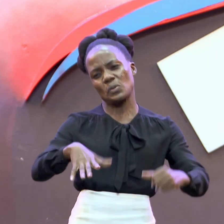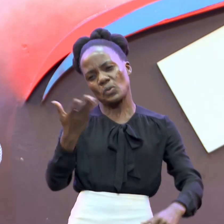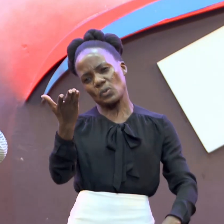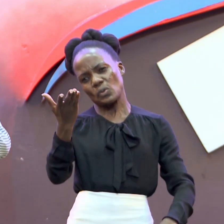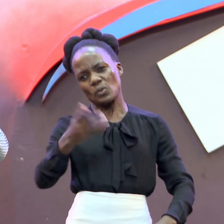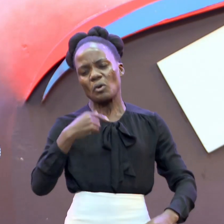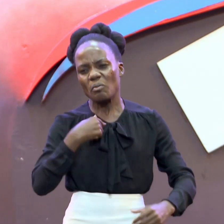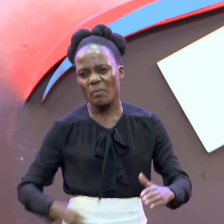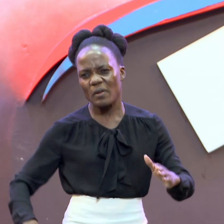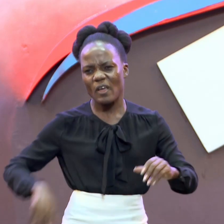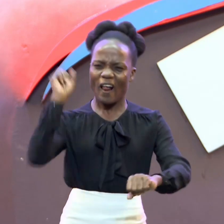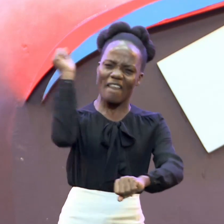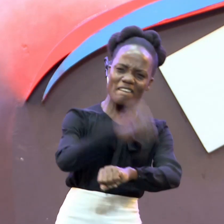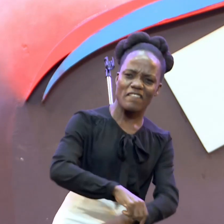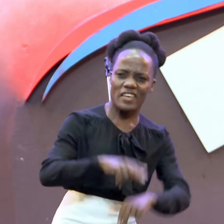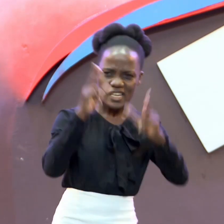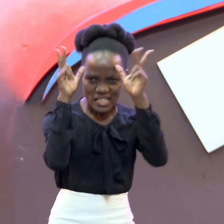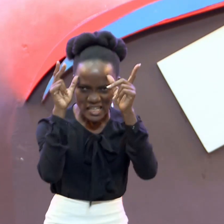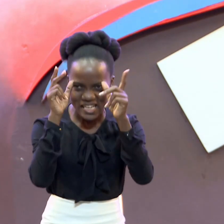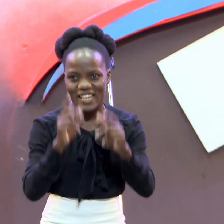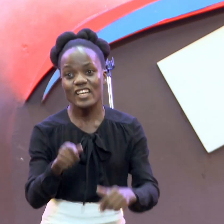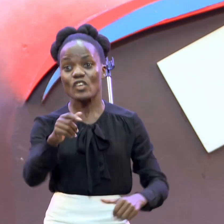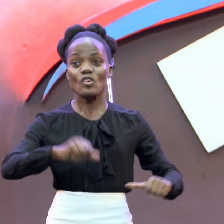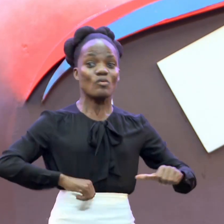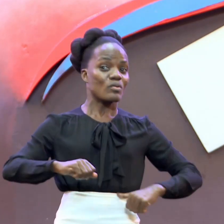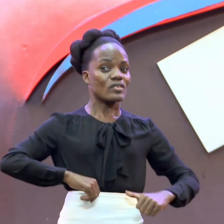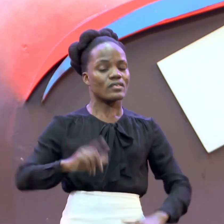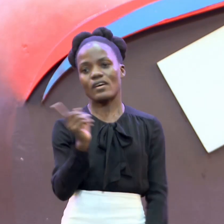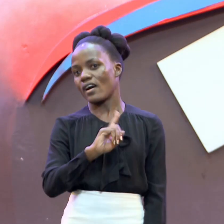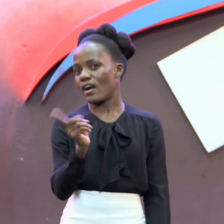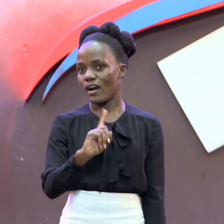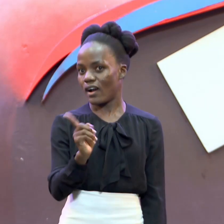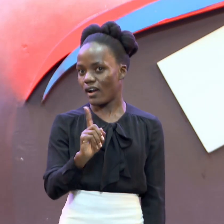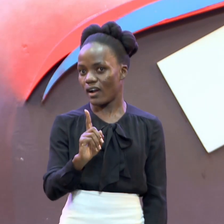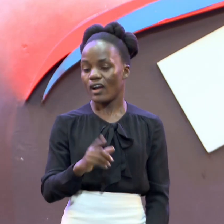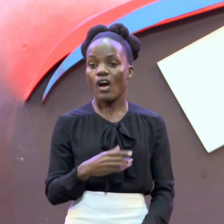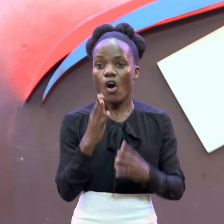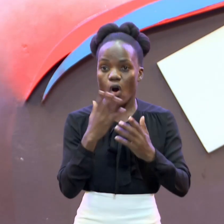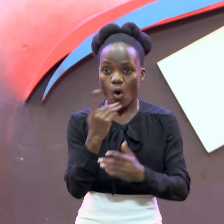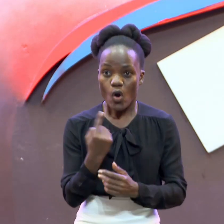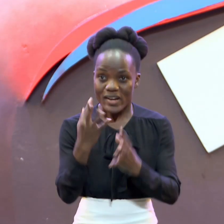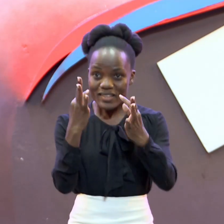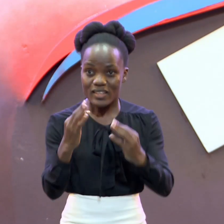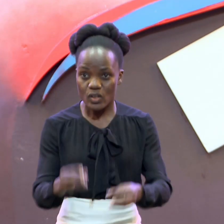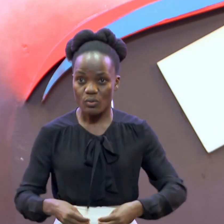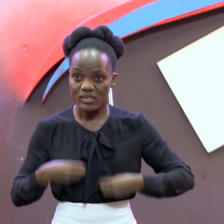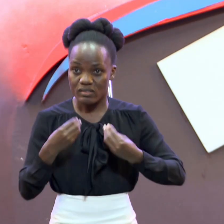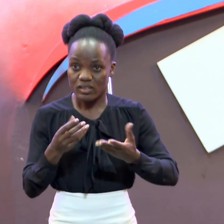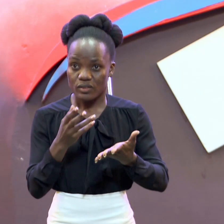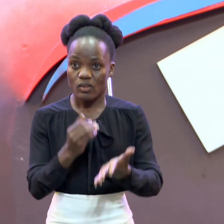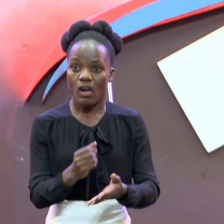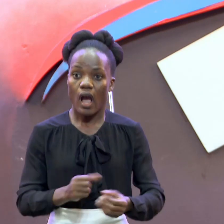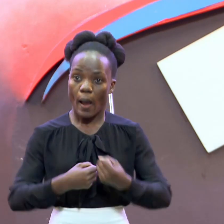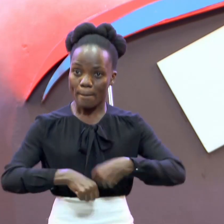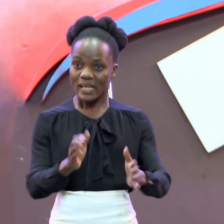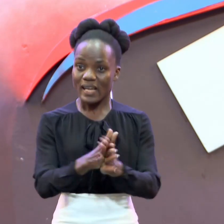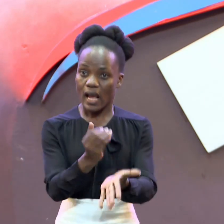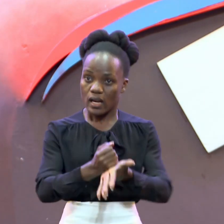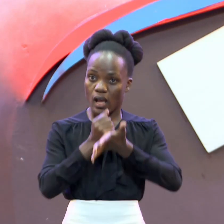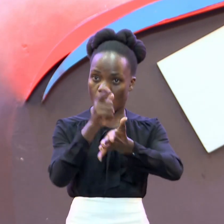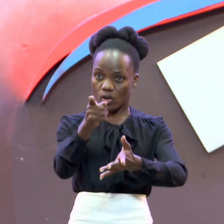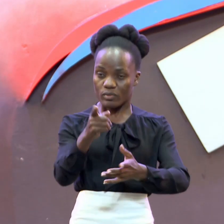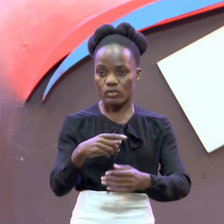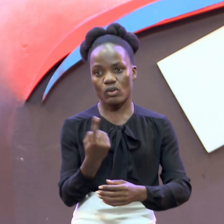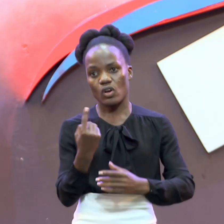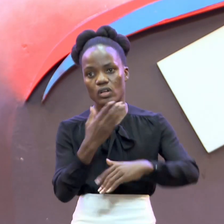You know For me It is possible No What gives you Ability Is the Word Of God It is The Word Of God